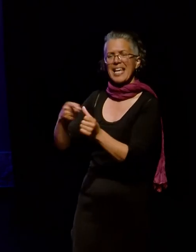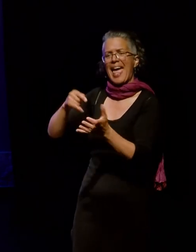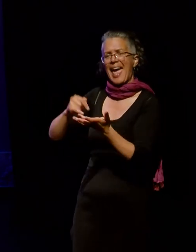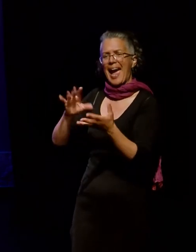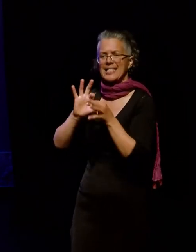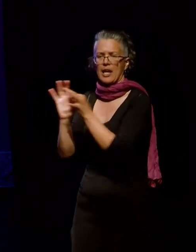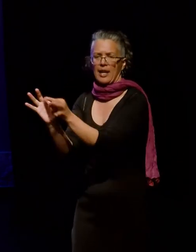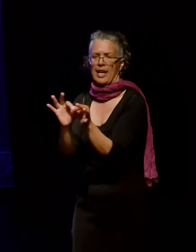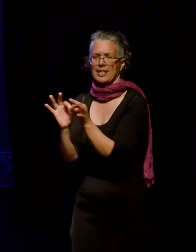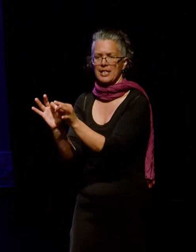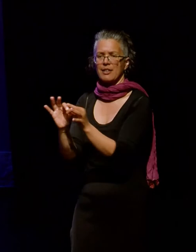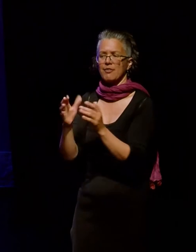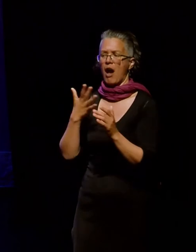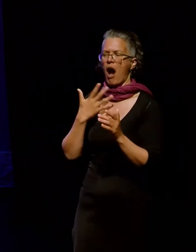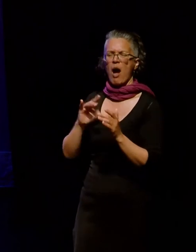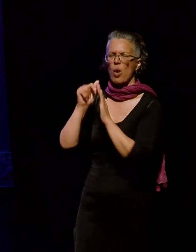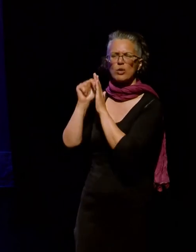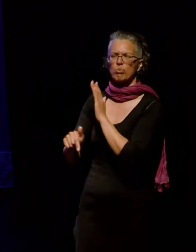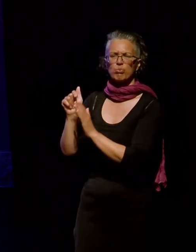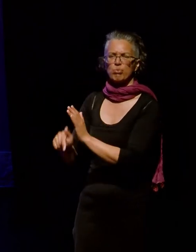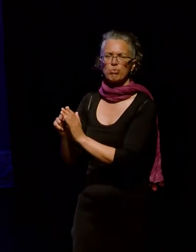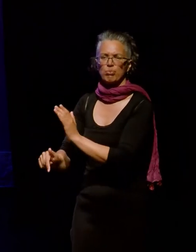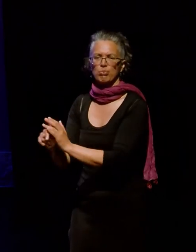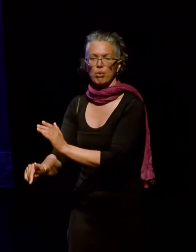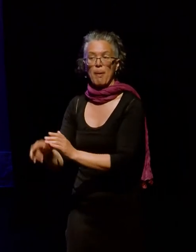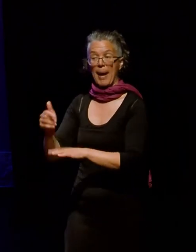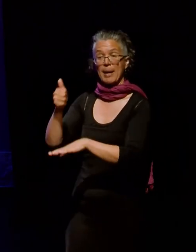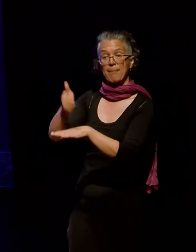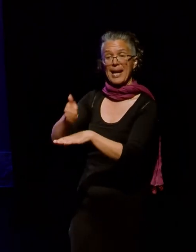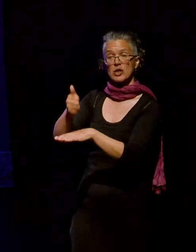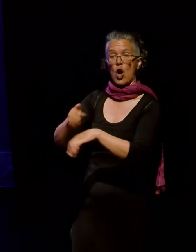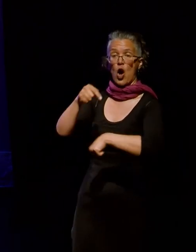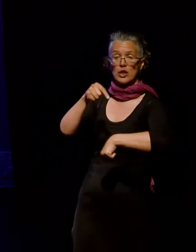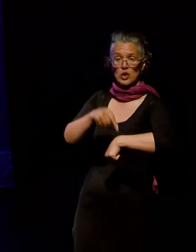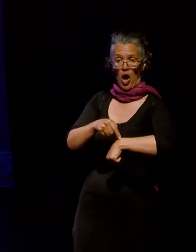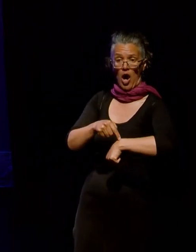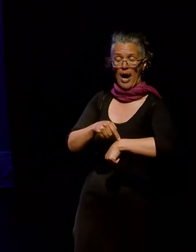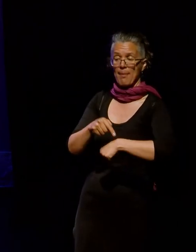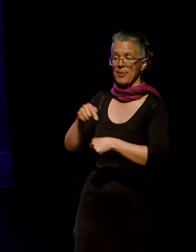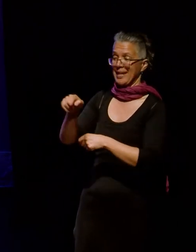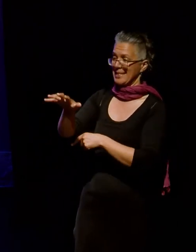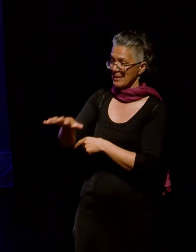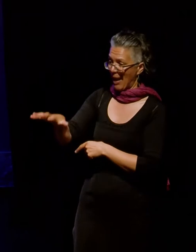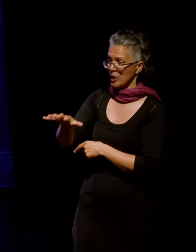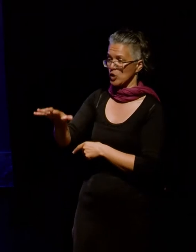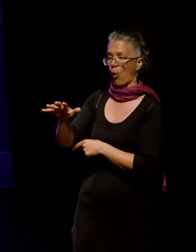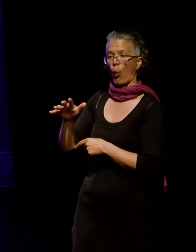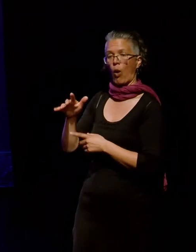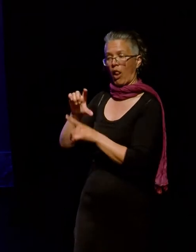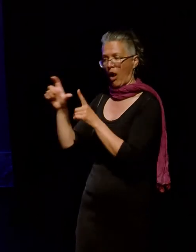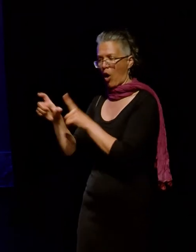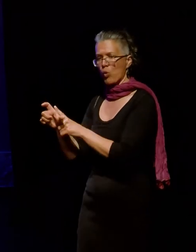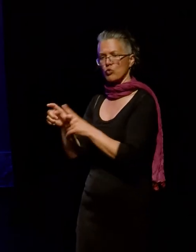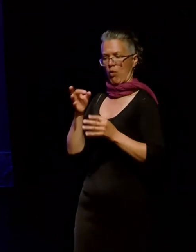up on the screen in detail, but they are based on time, spatial, social, cultural and political identities.